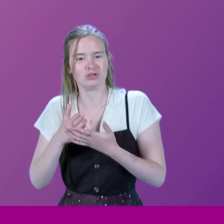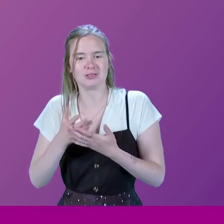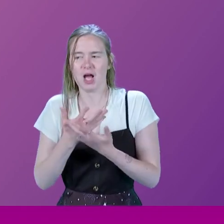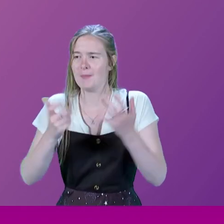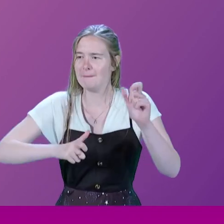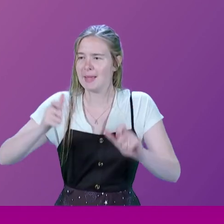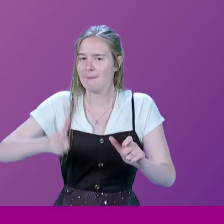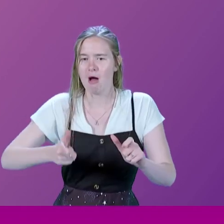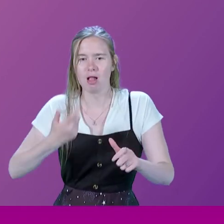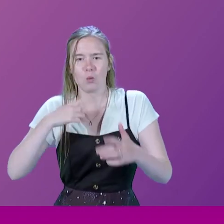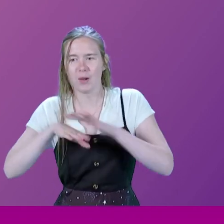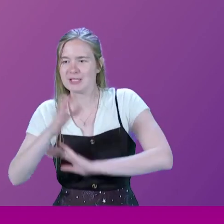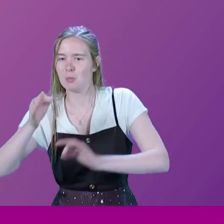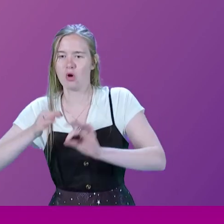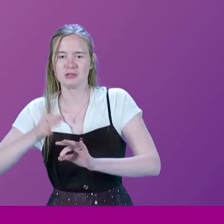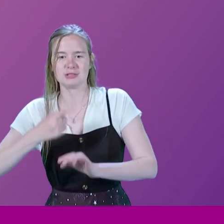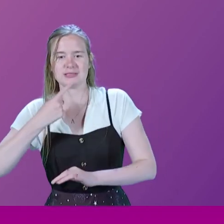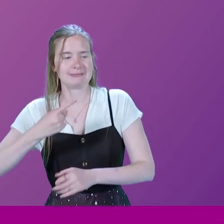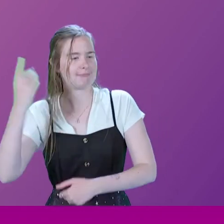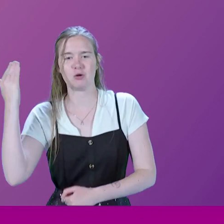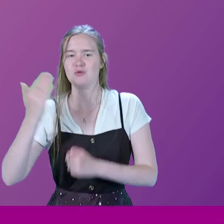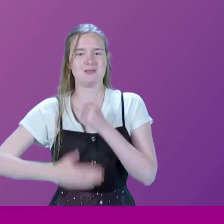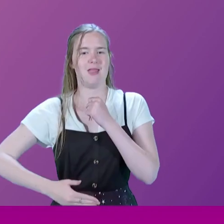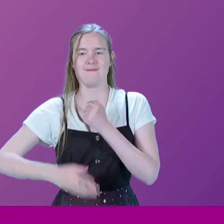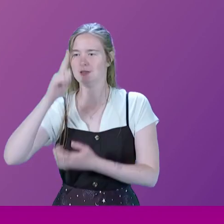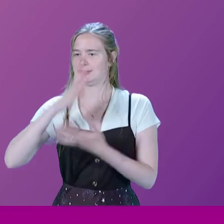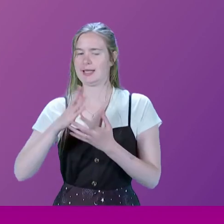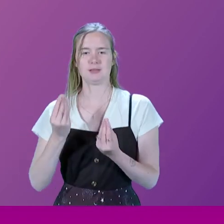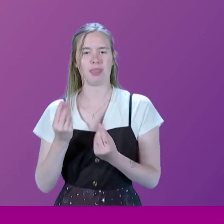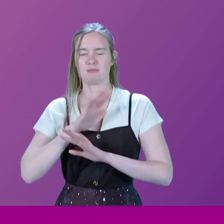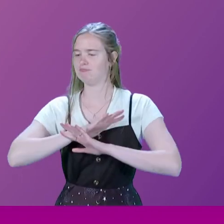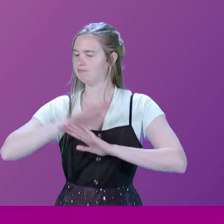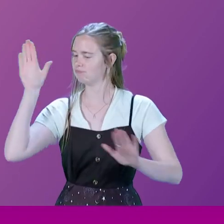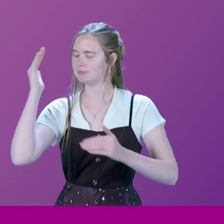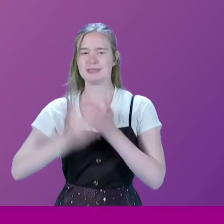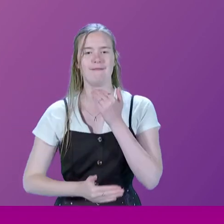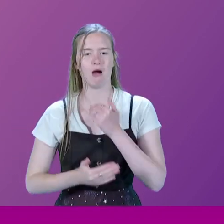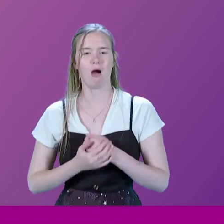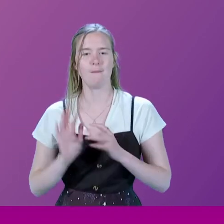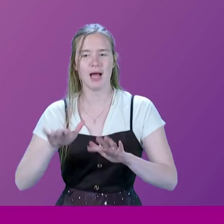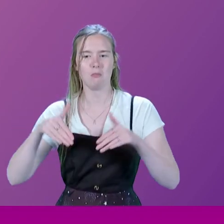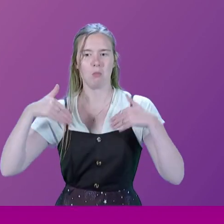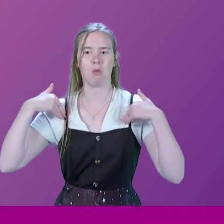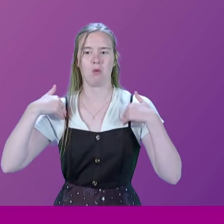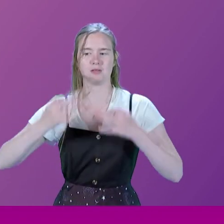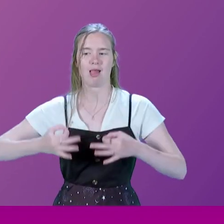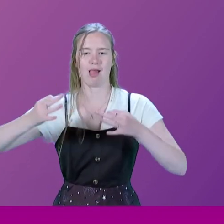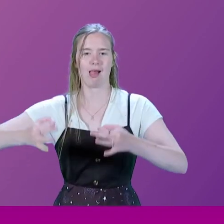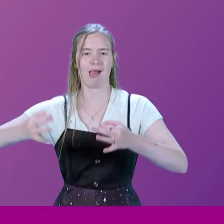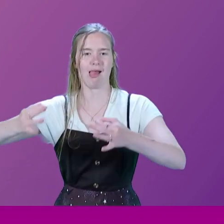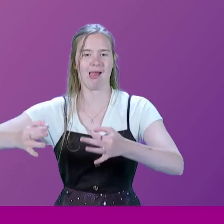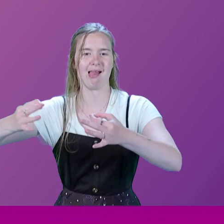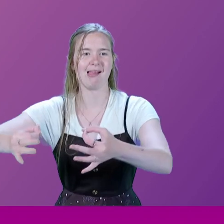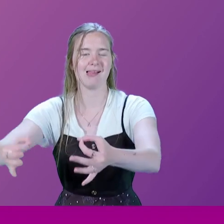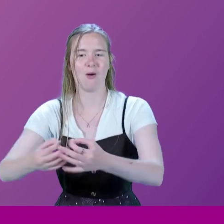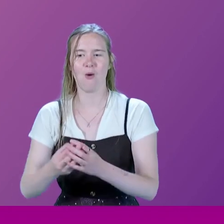today go into politics determined never to make a decision, either by postponing it forever or by